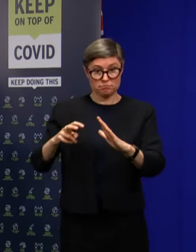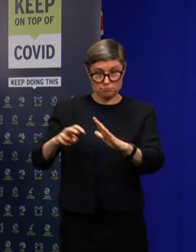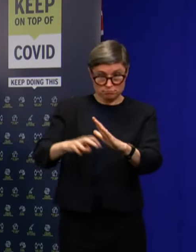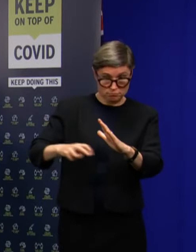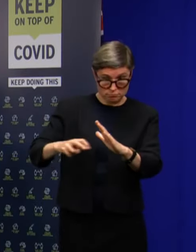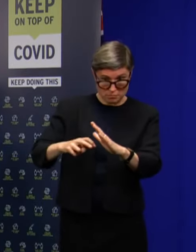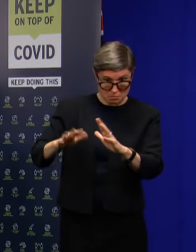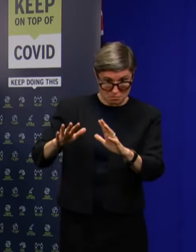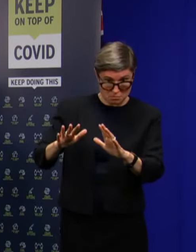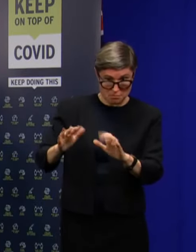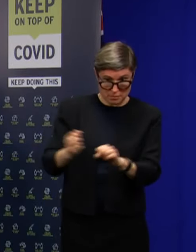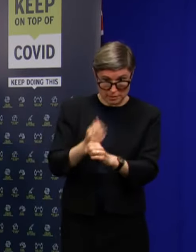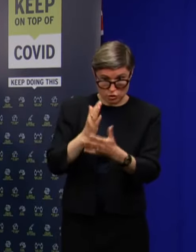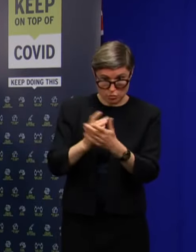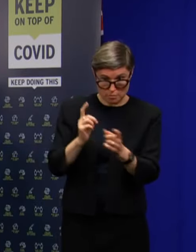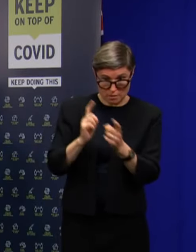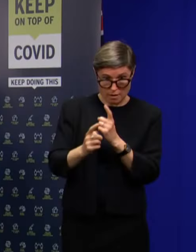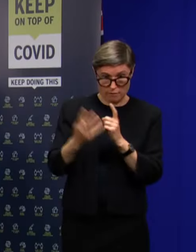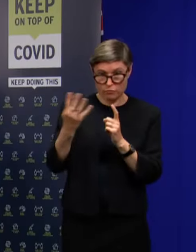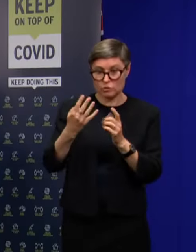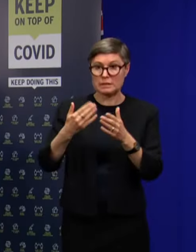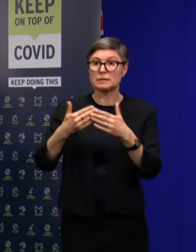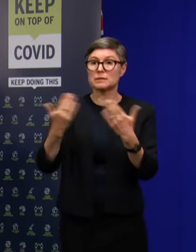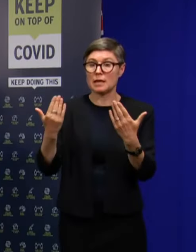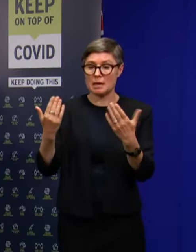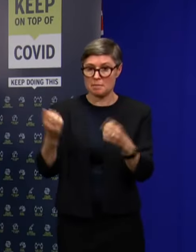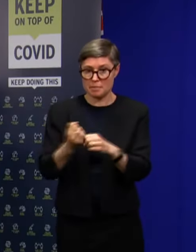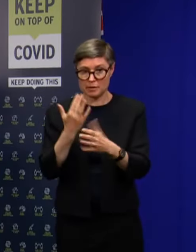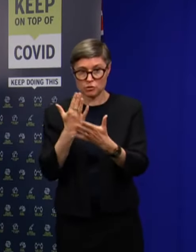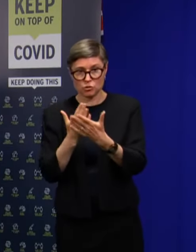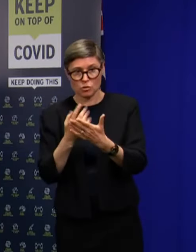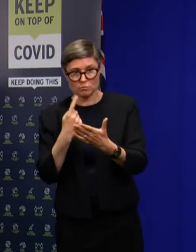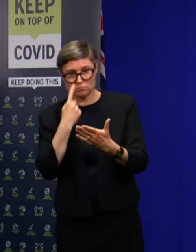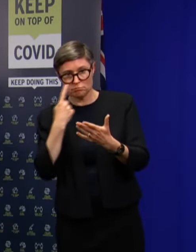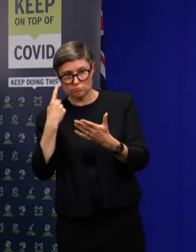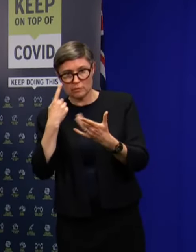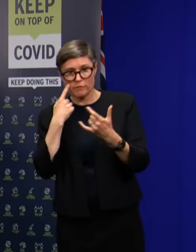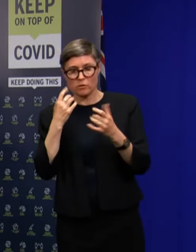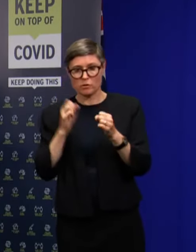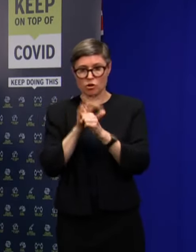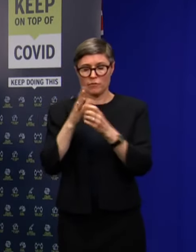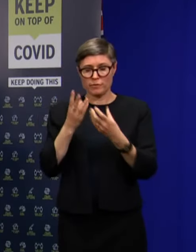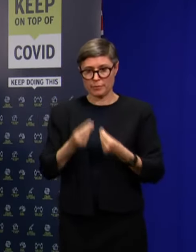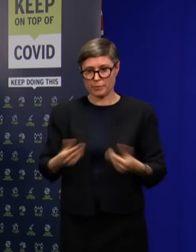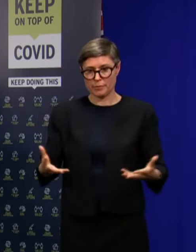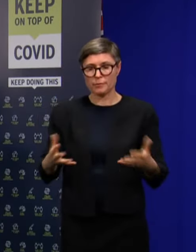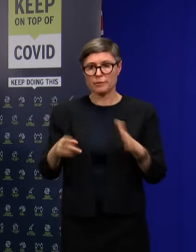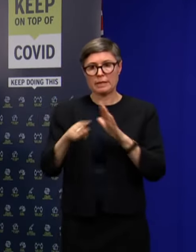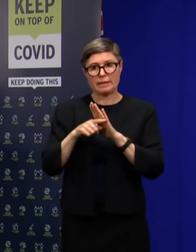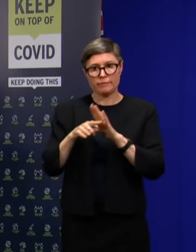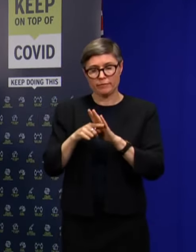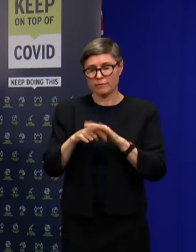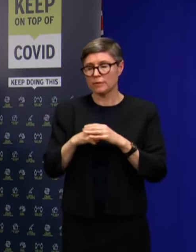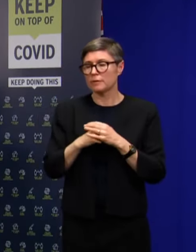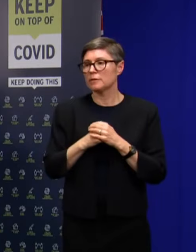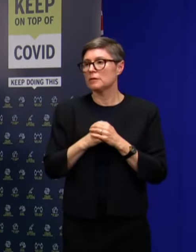passed through that 14-day period and has provided a negative test. As the Deputy State